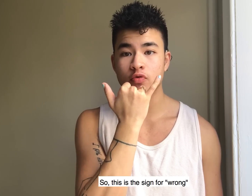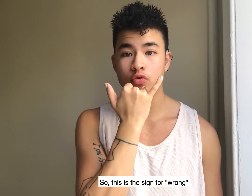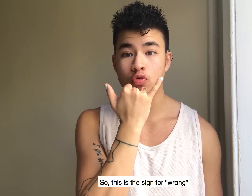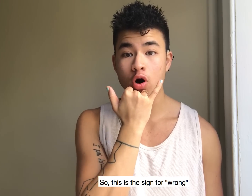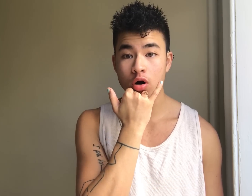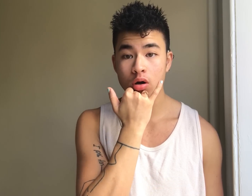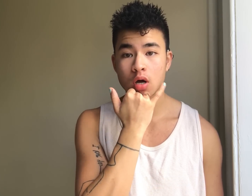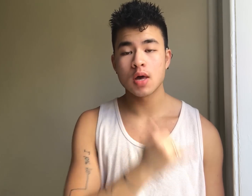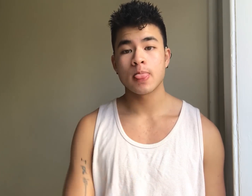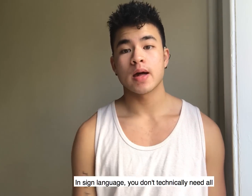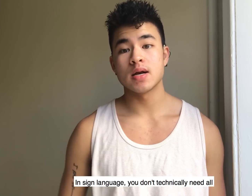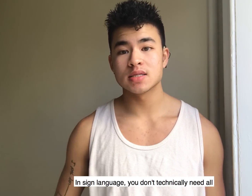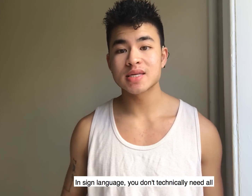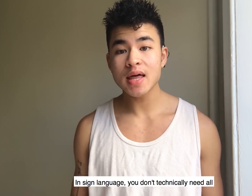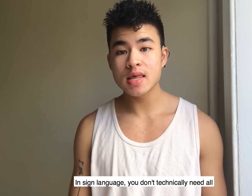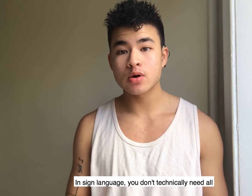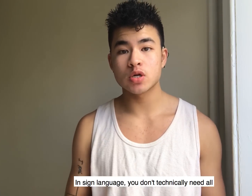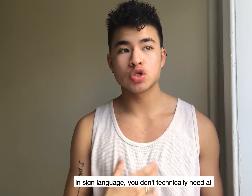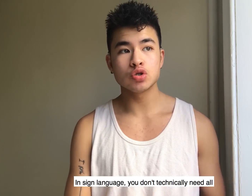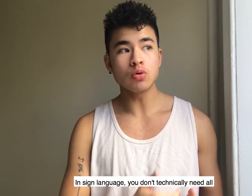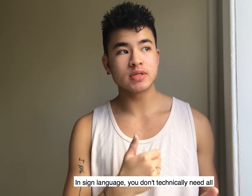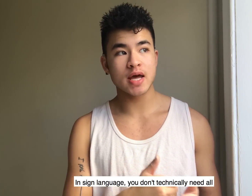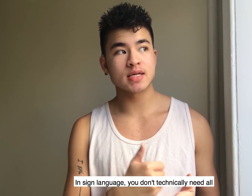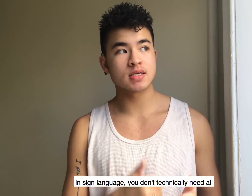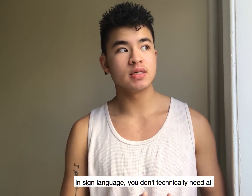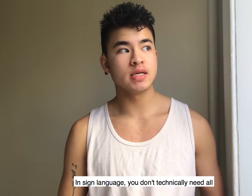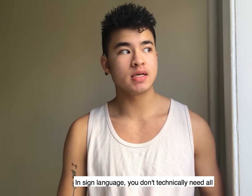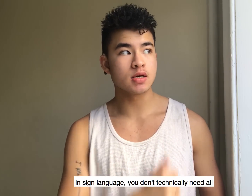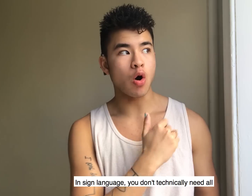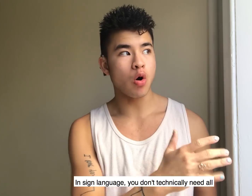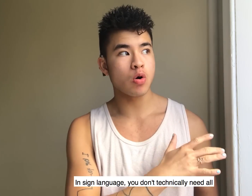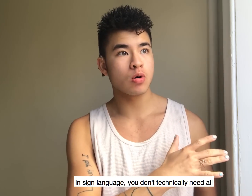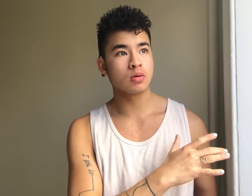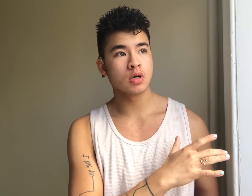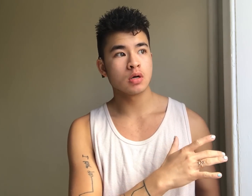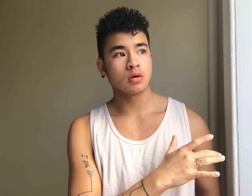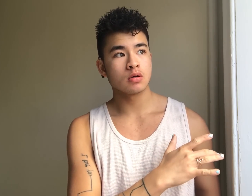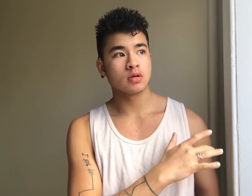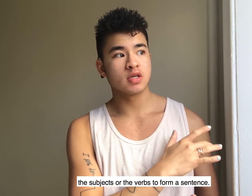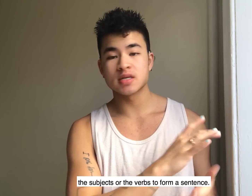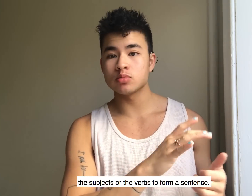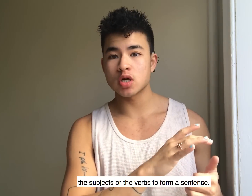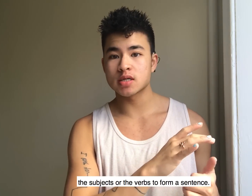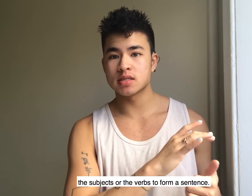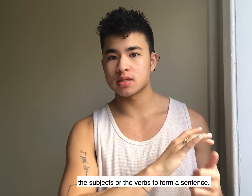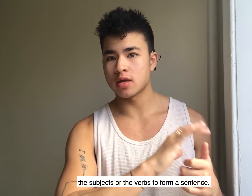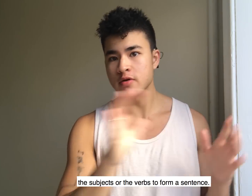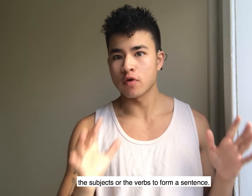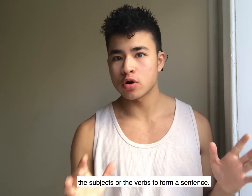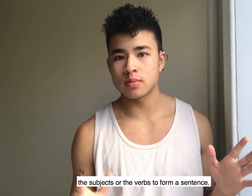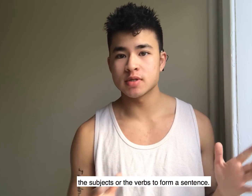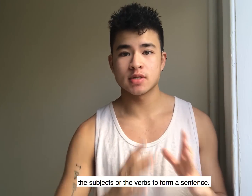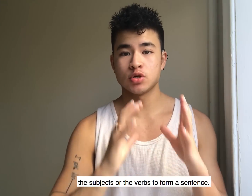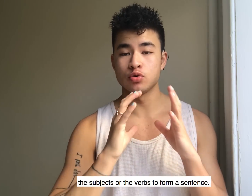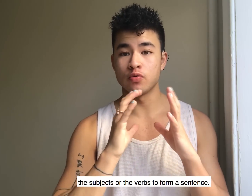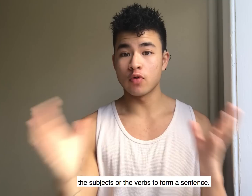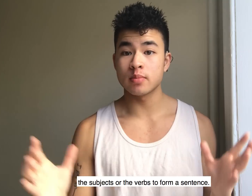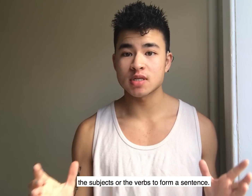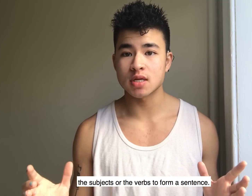for wrong and in sign language you don't technically need all the subjects and the verbs to form the